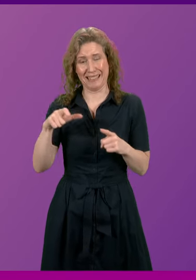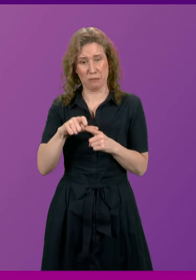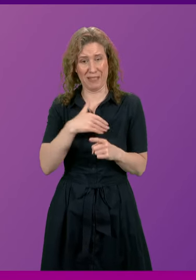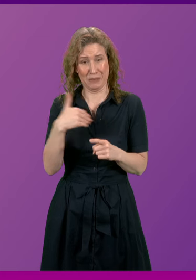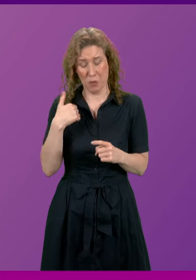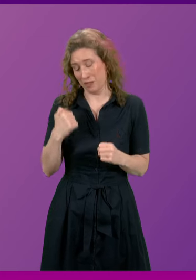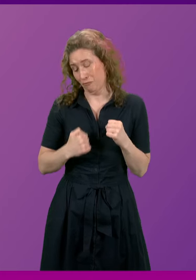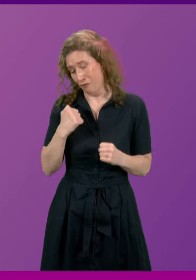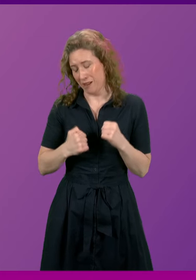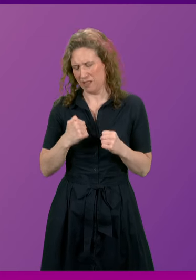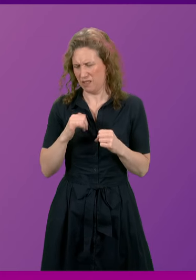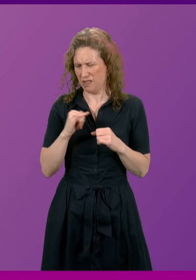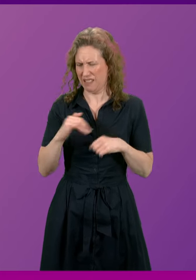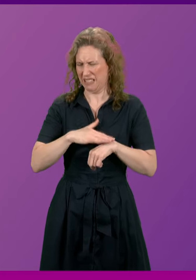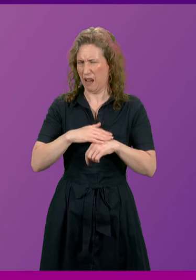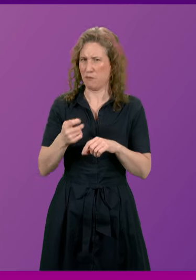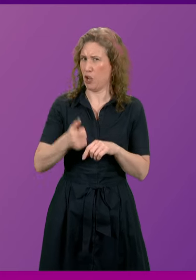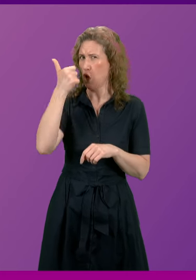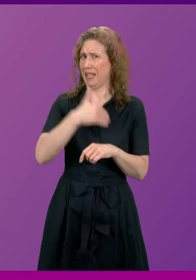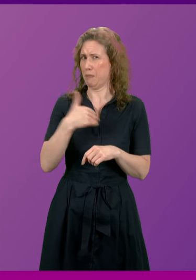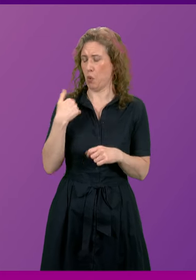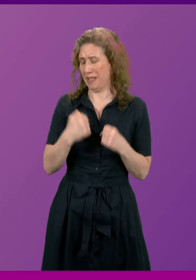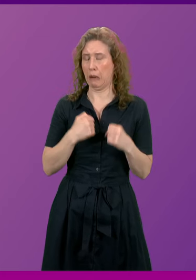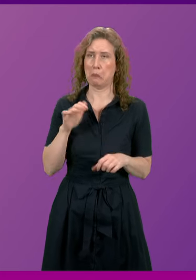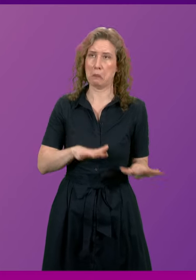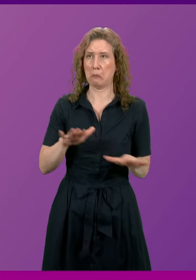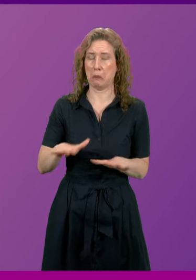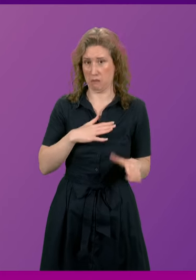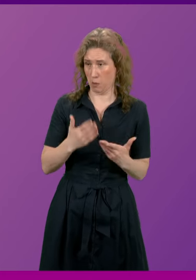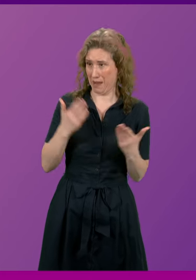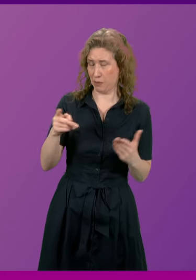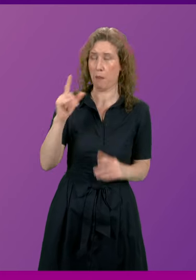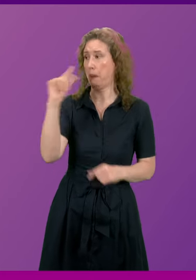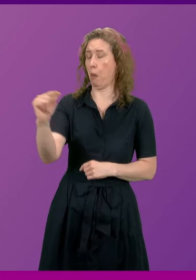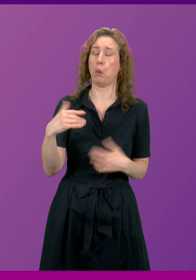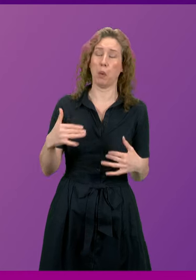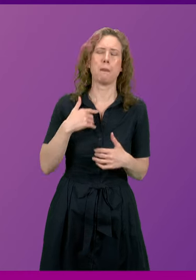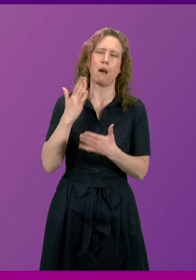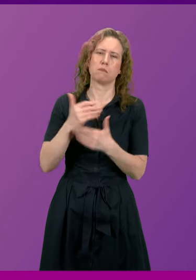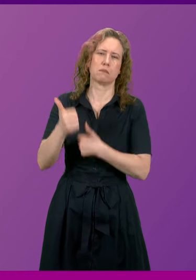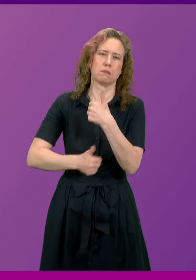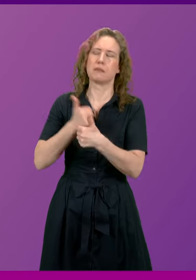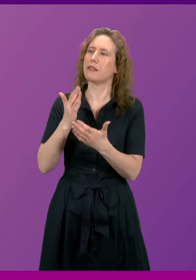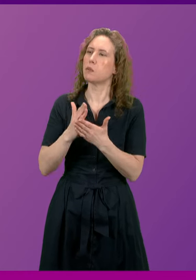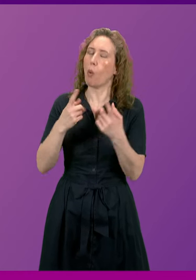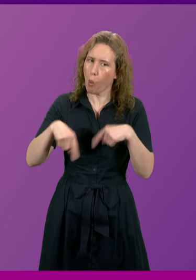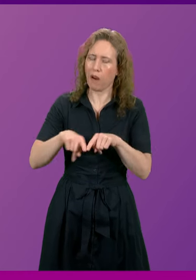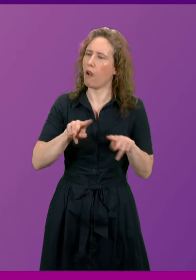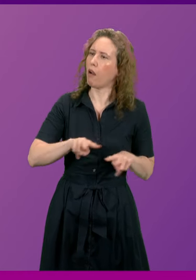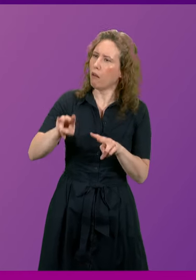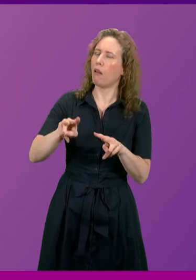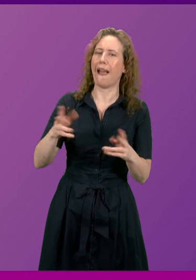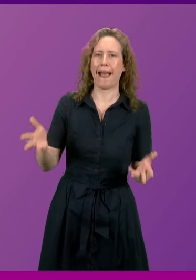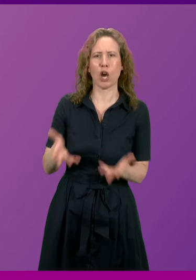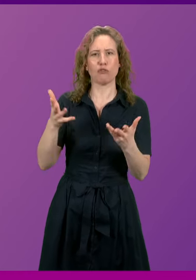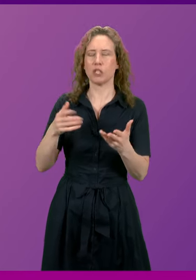morning at the ungodly hour that I was running this morning but I do pay warm tribute and they are an encouragement to us all to